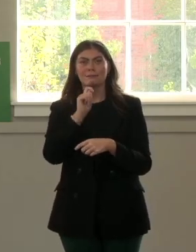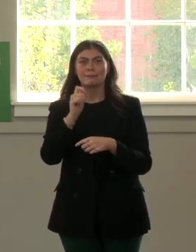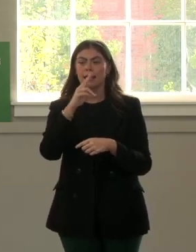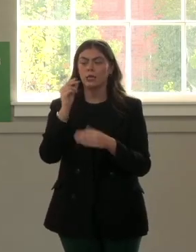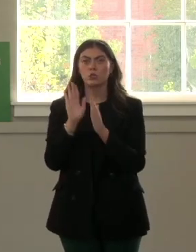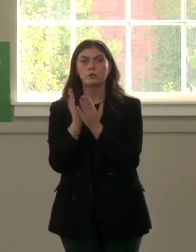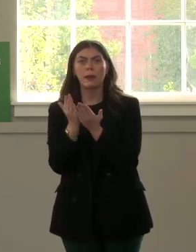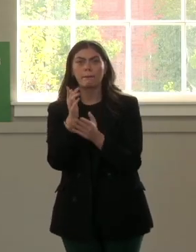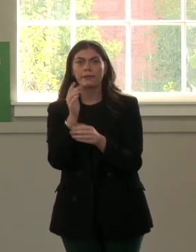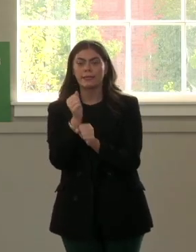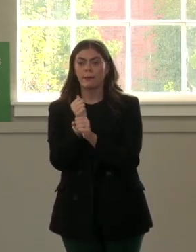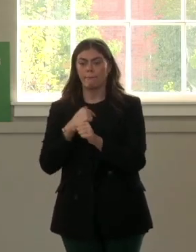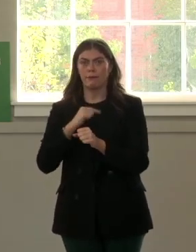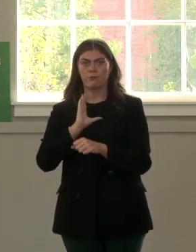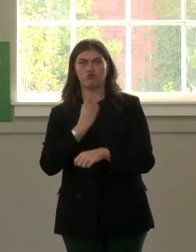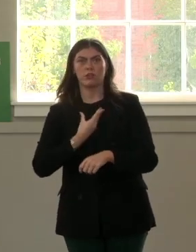I lost everything.